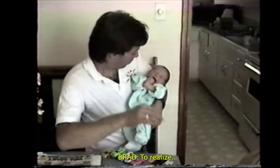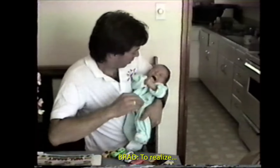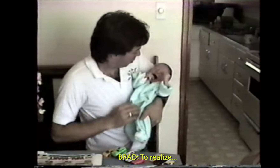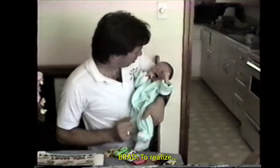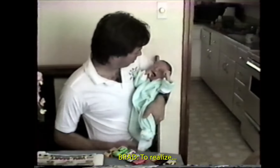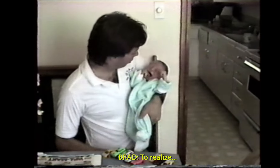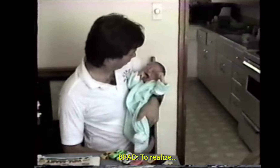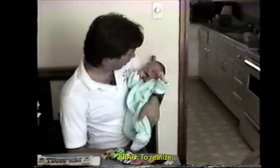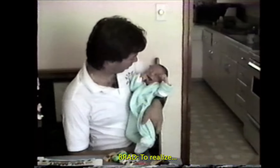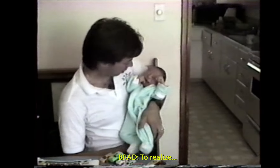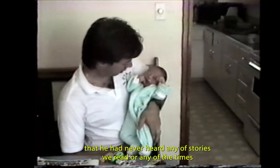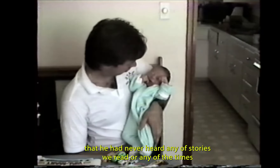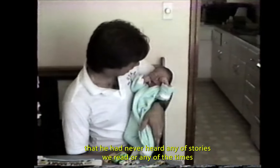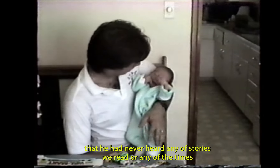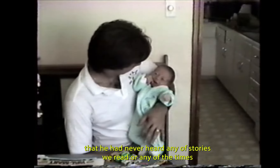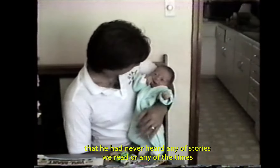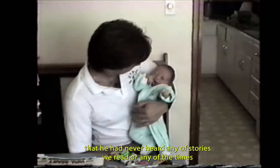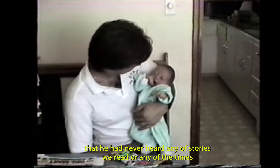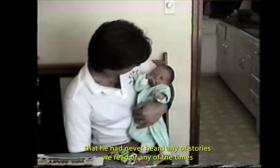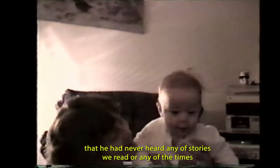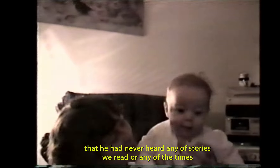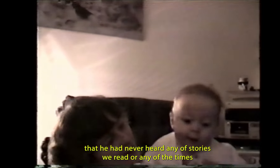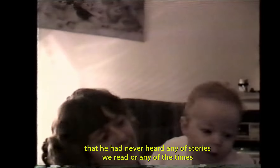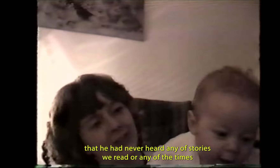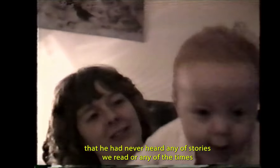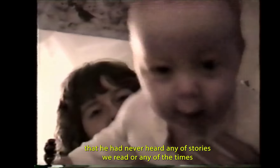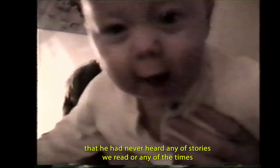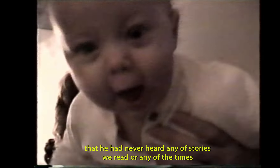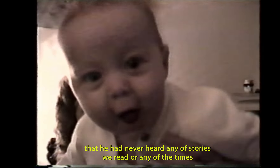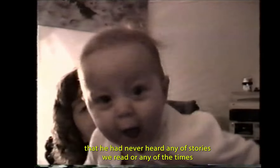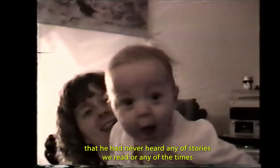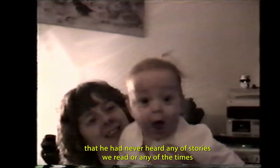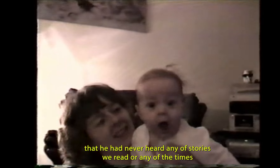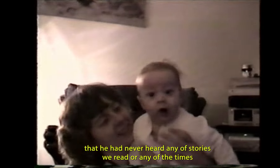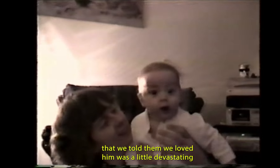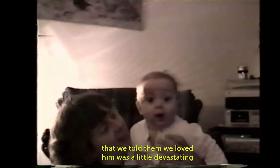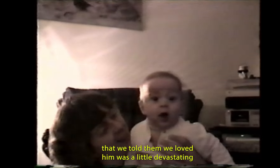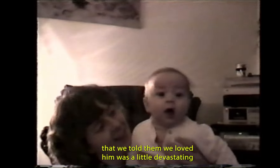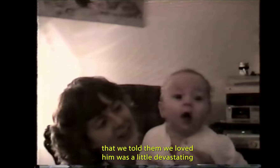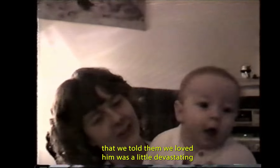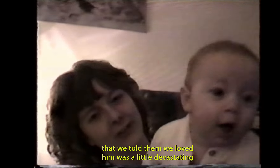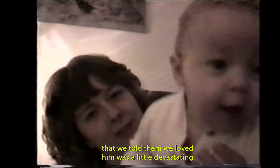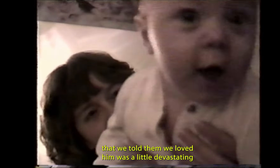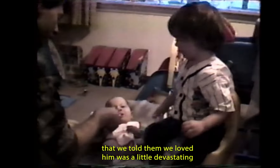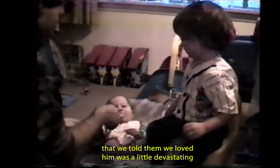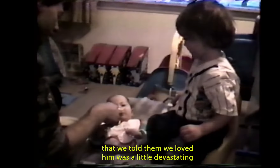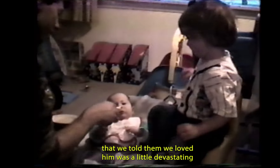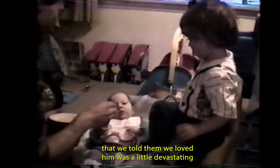realize that he had never heard any of the stories we read or any of the times that we told him we loved them was a little